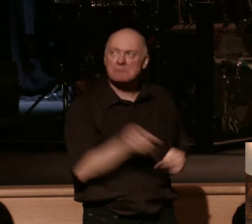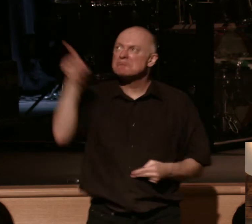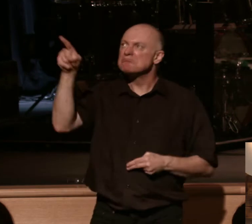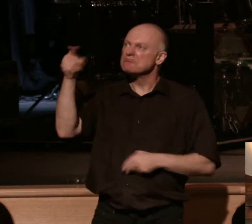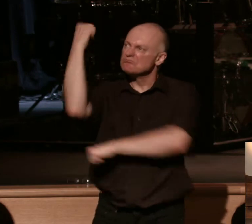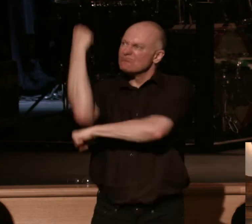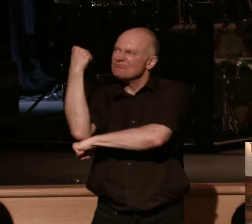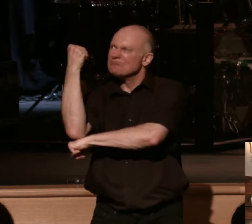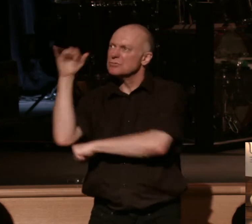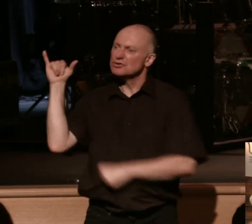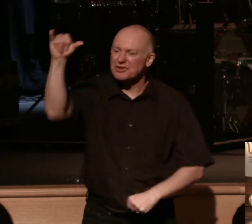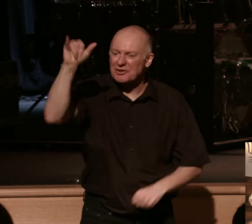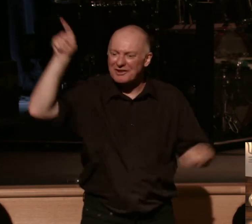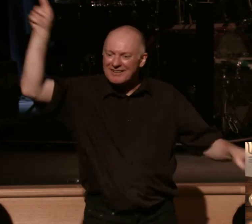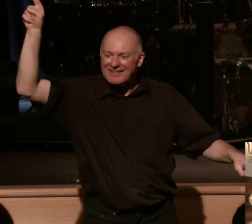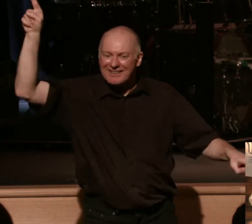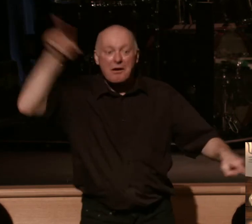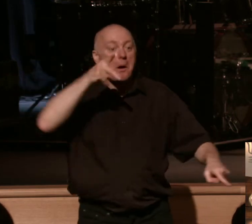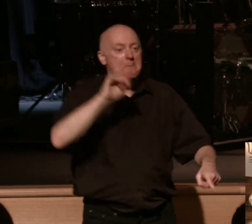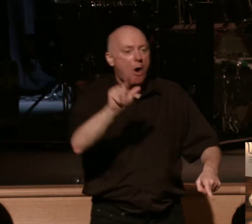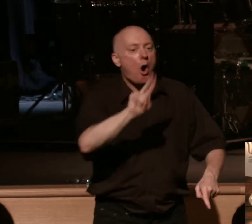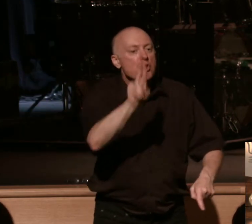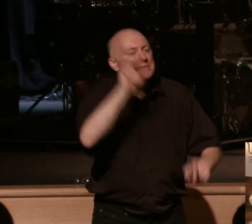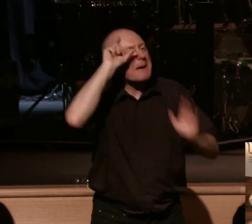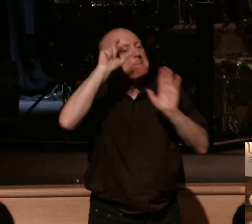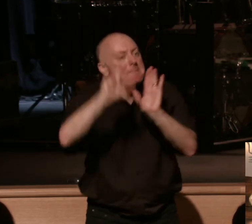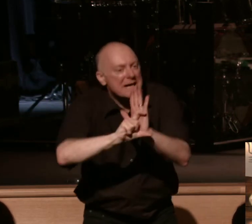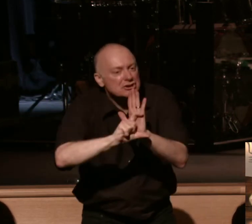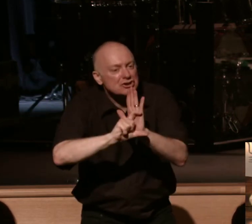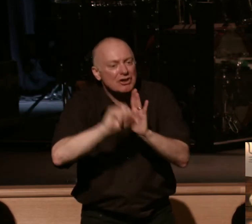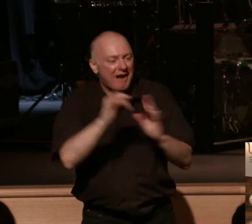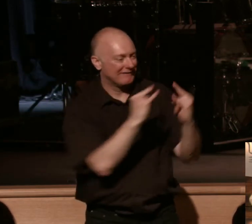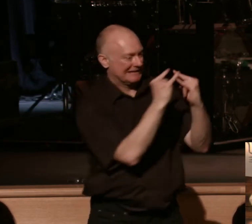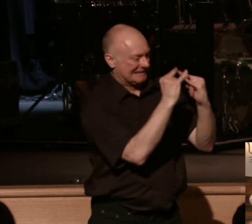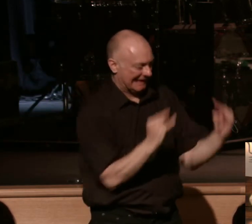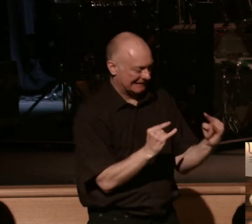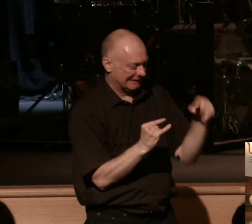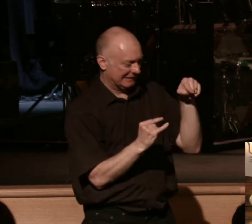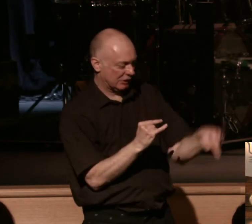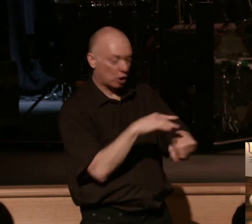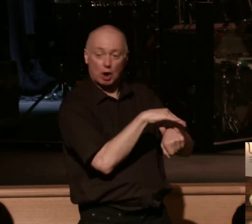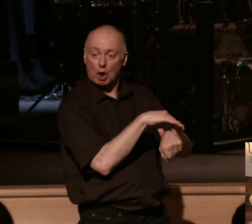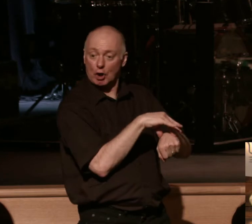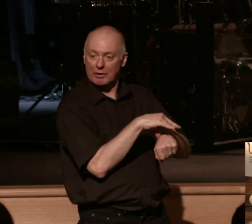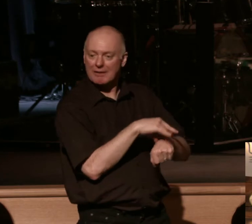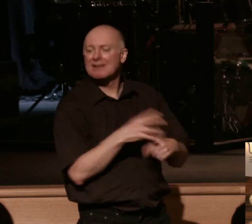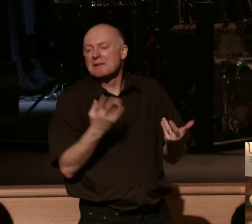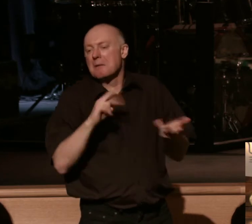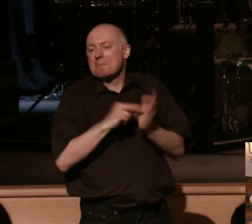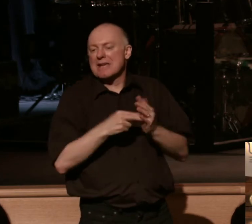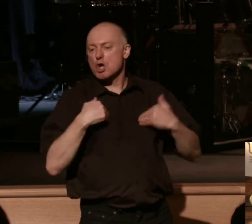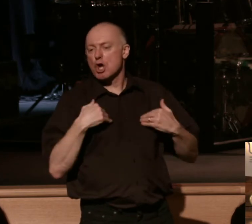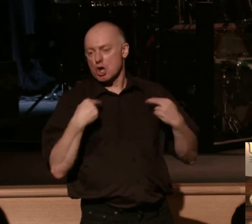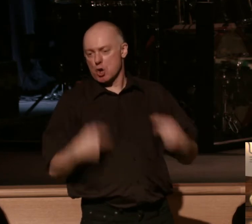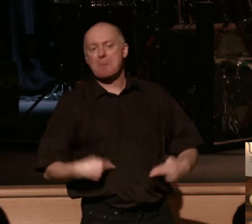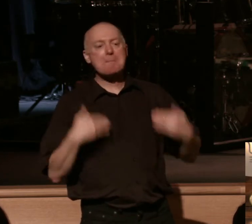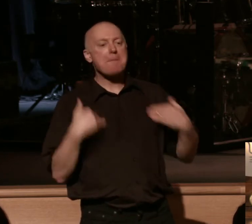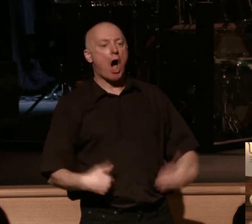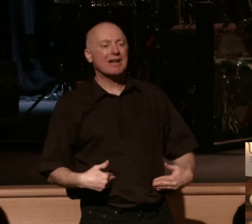eternal. So Paul's using the metaphor of a tent to describe the human body, which is kind of neat because Paul